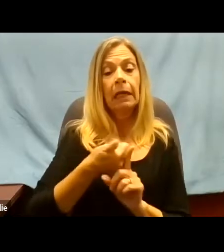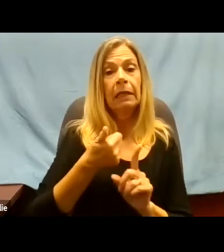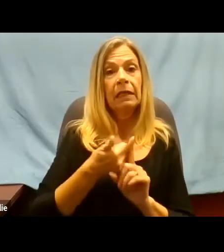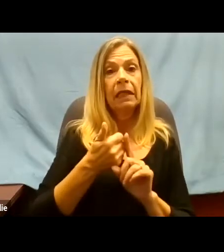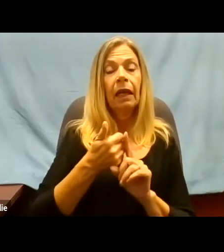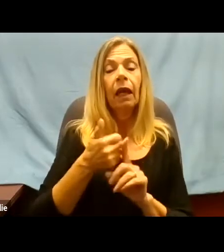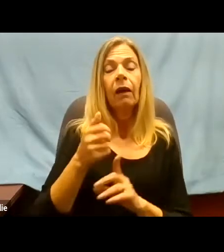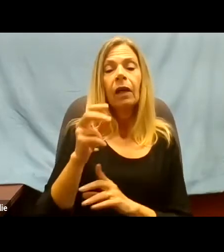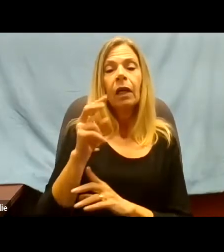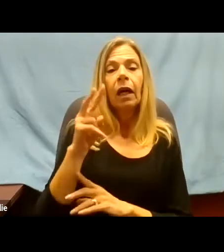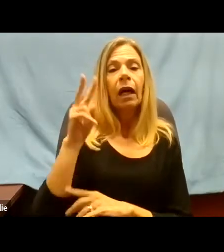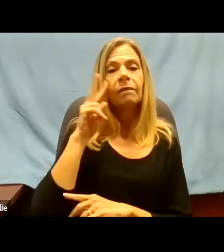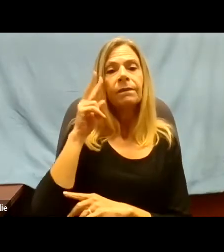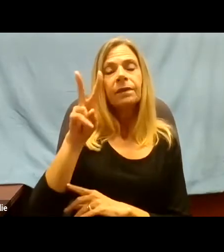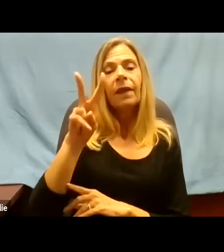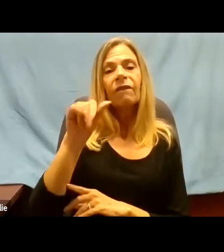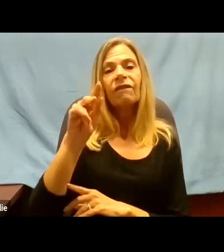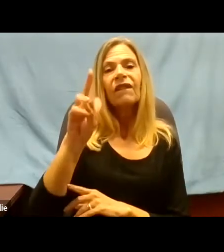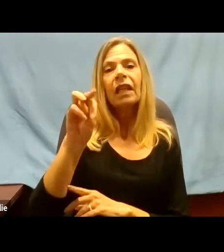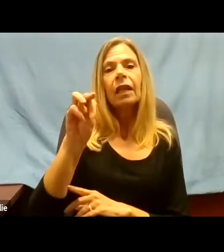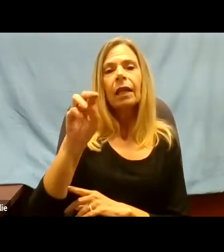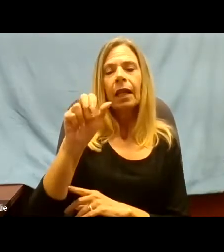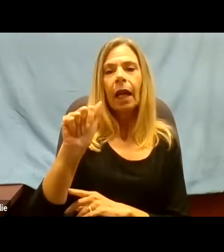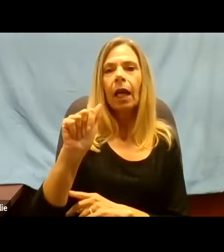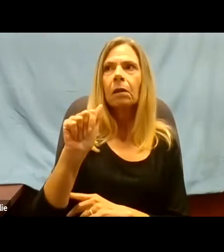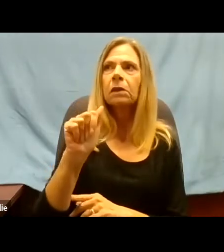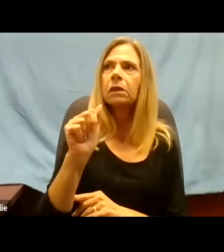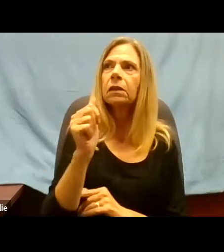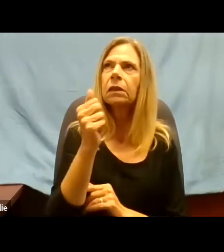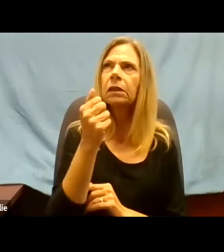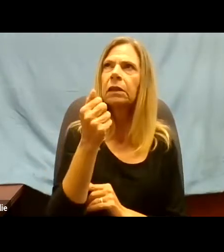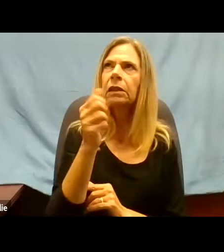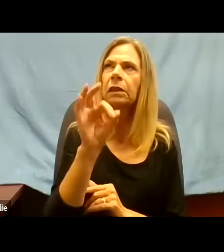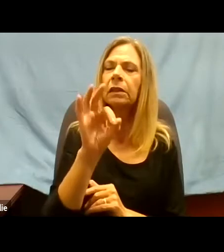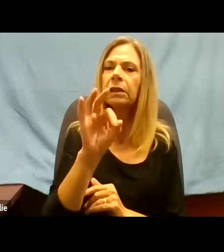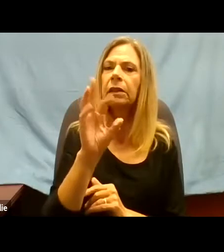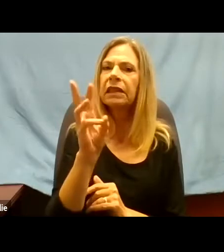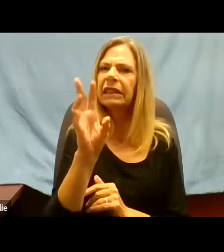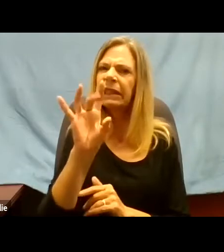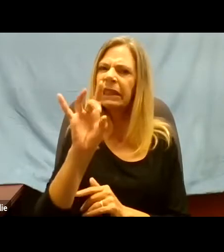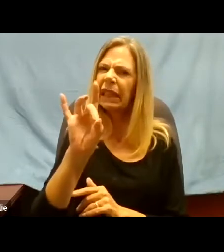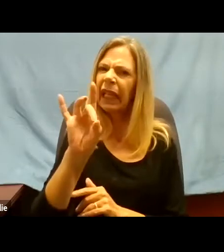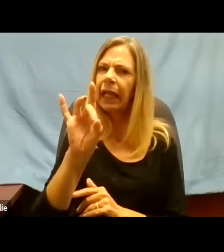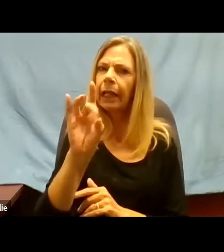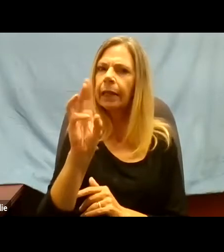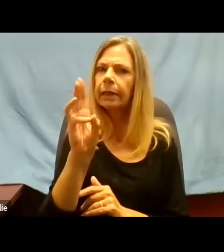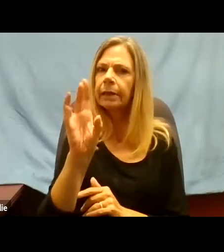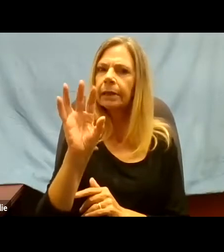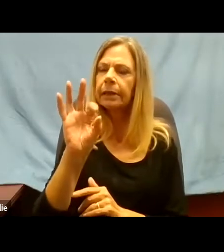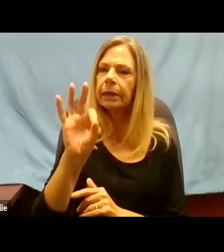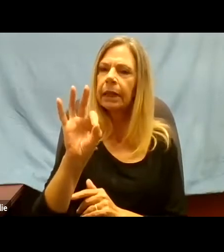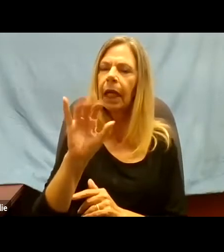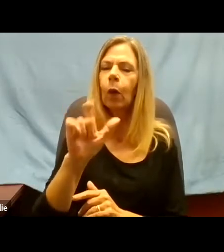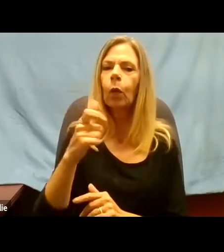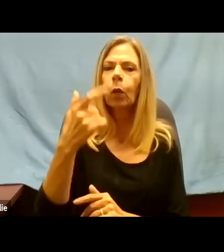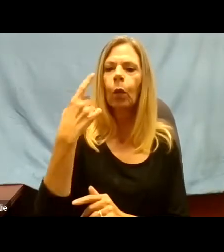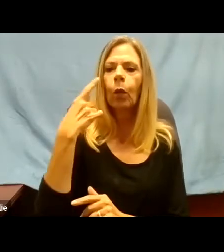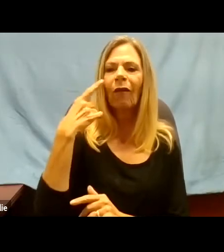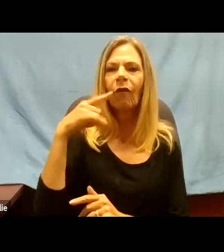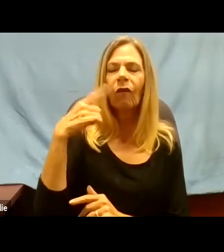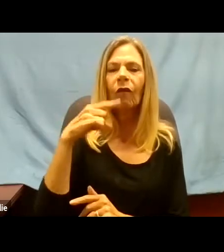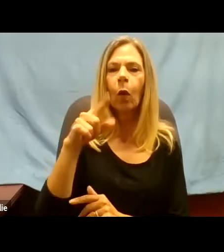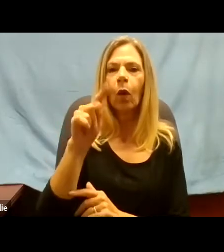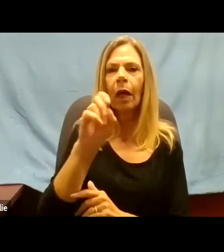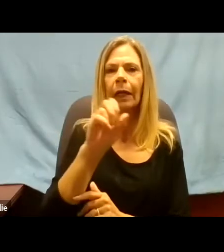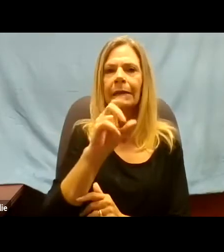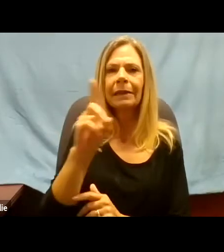1968, 69. We were there for the Tet Offensive. Towards